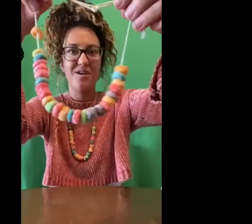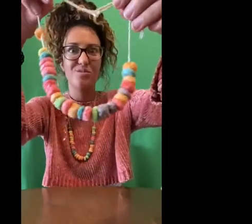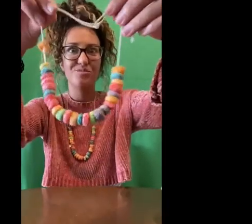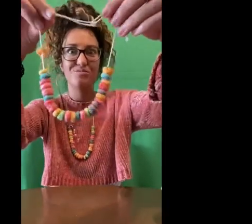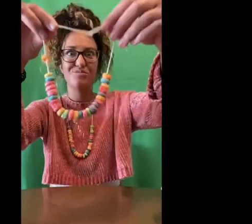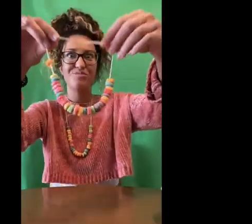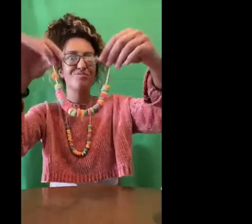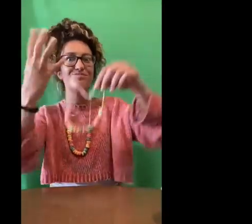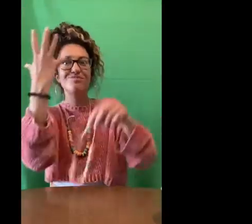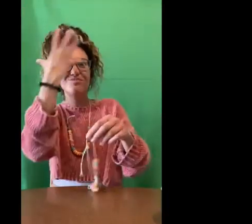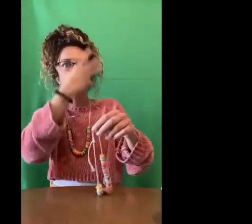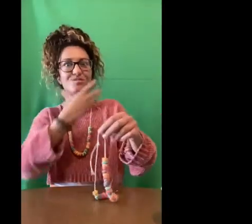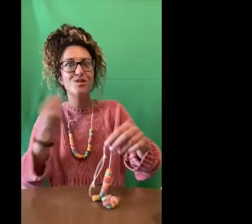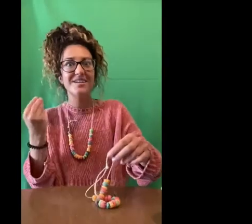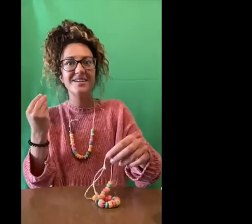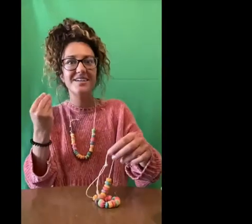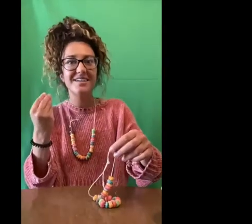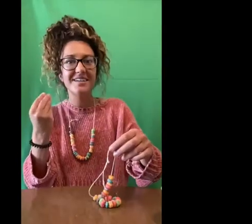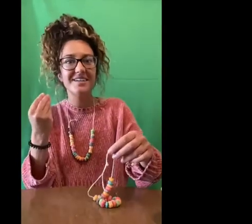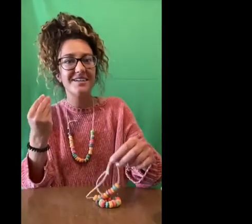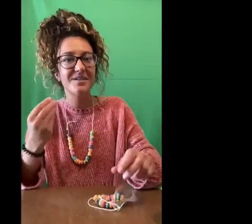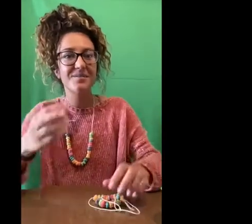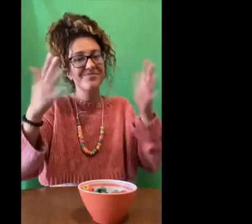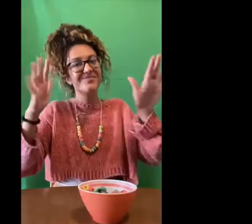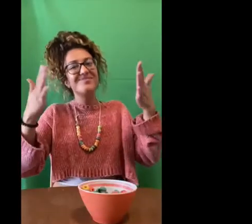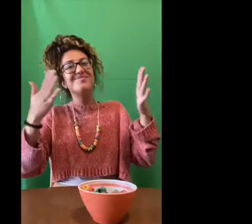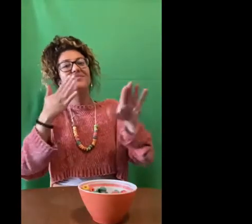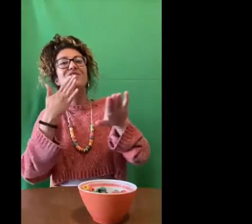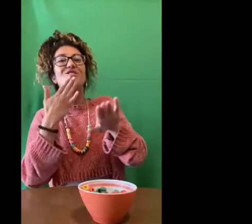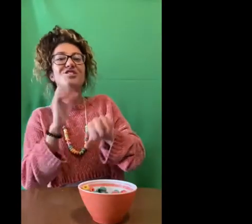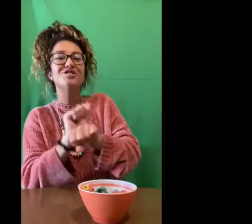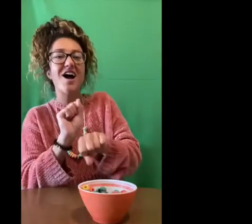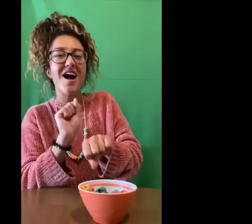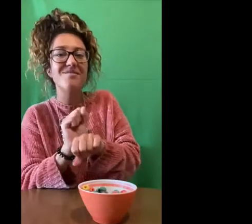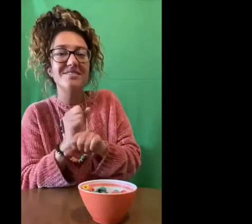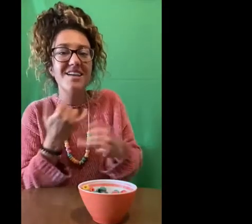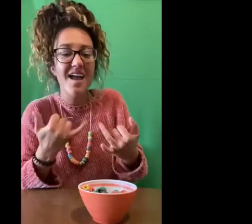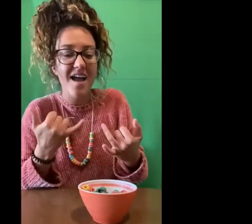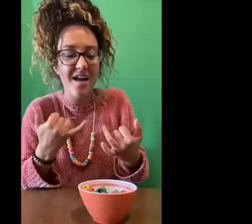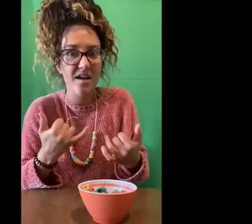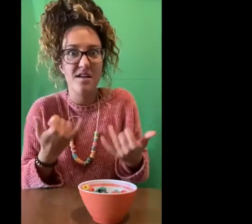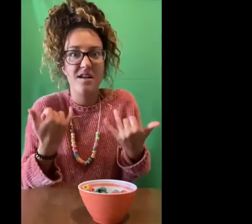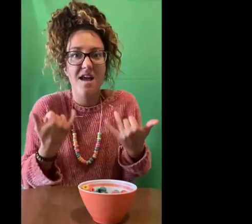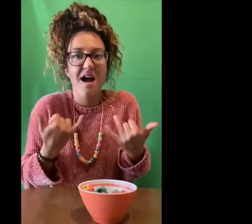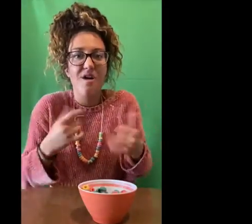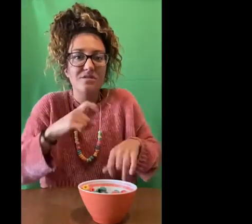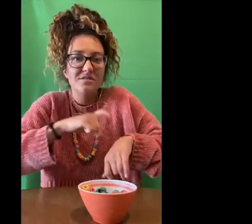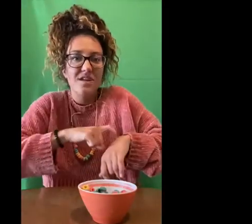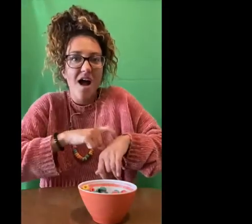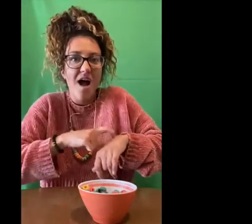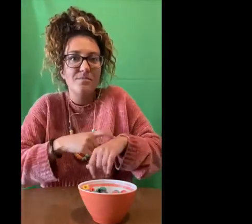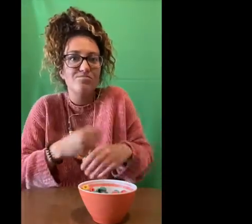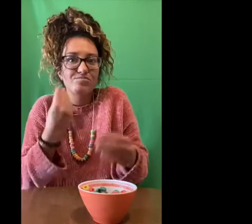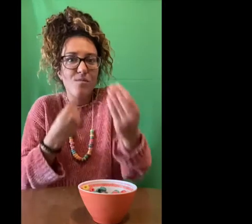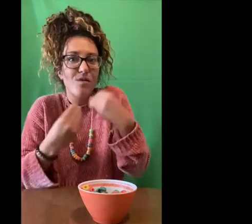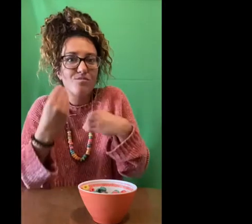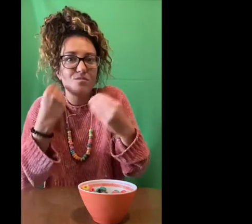this. It's beautiful. Yay! Thank you. Good job. Now it's time